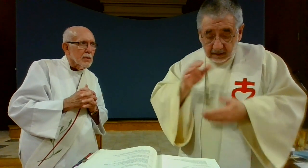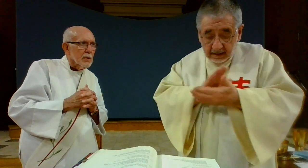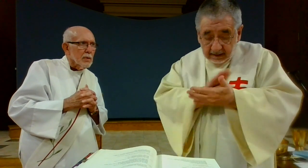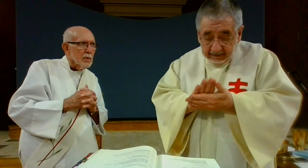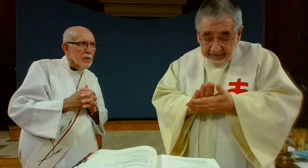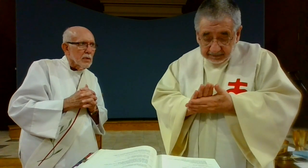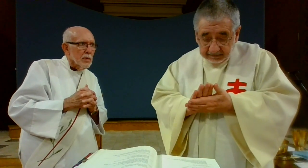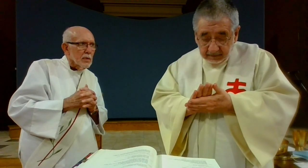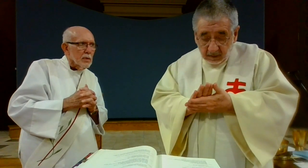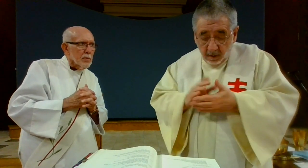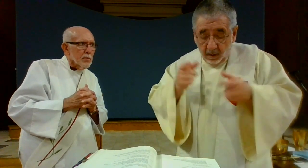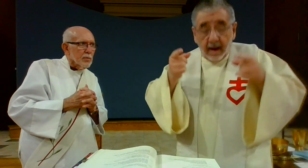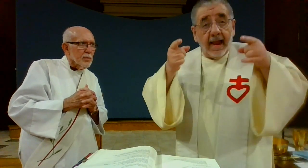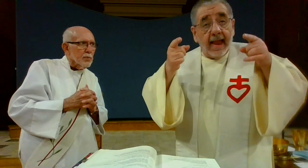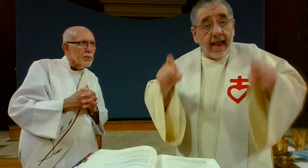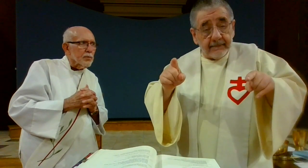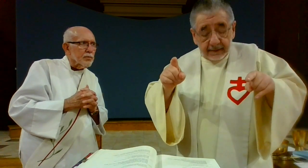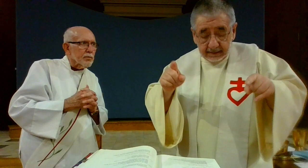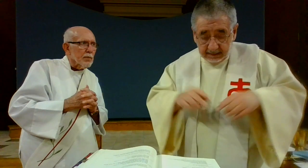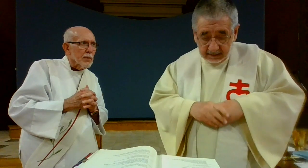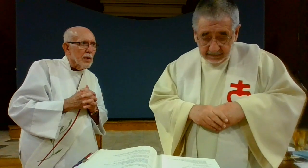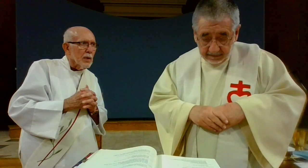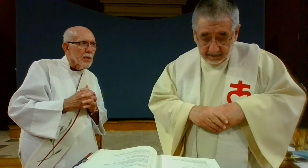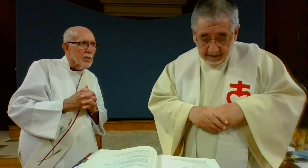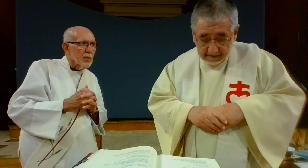There will be accomplished in the body of the whole Church